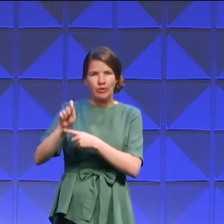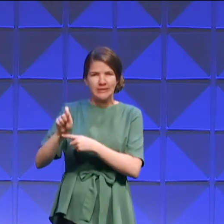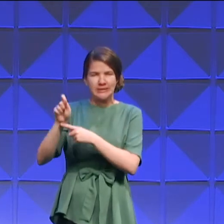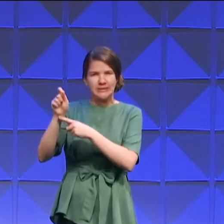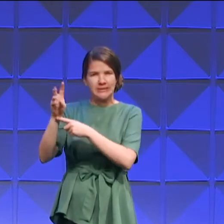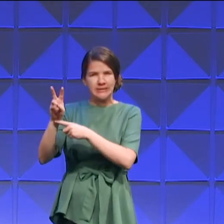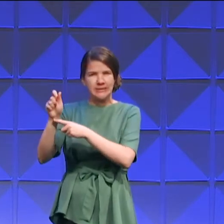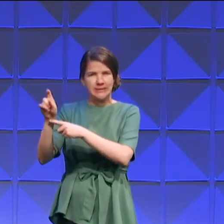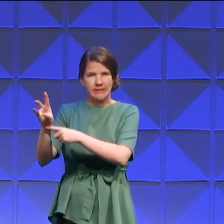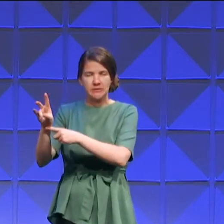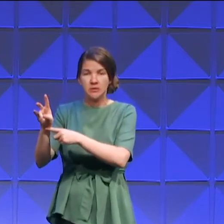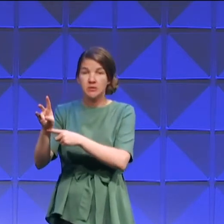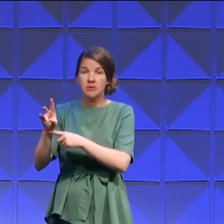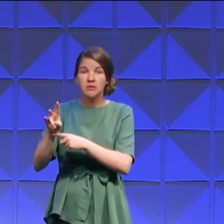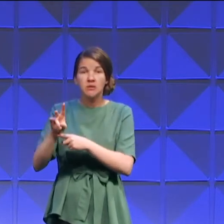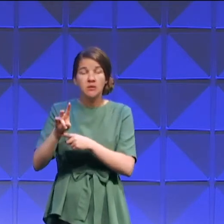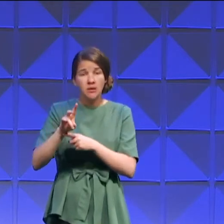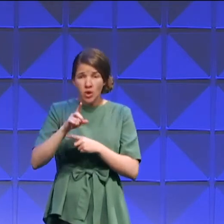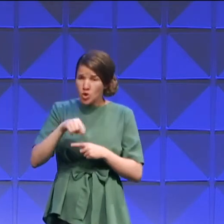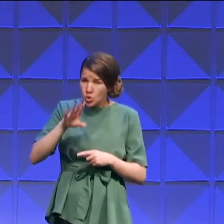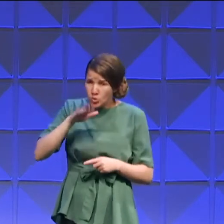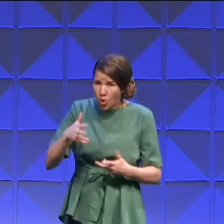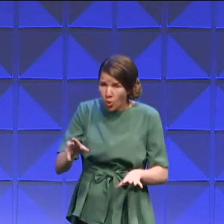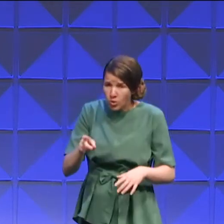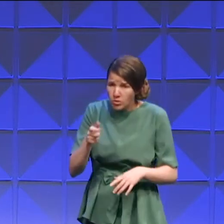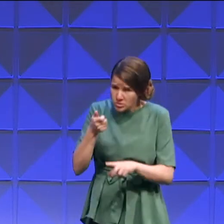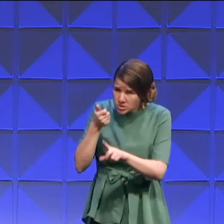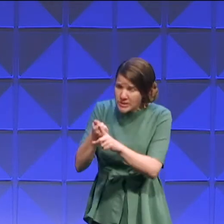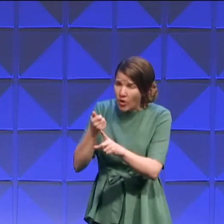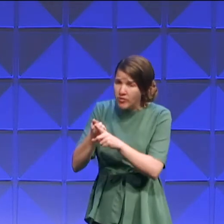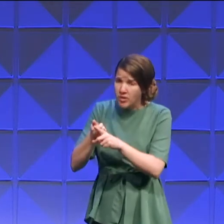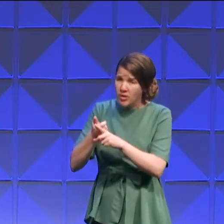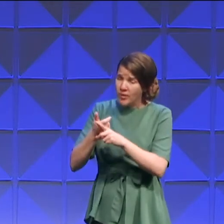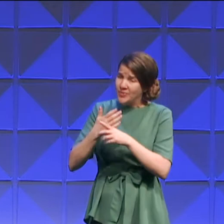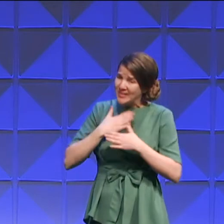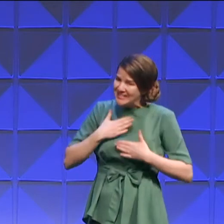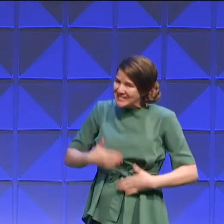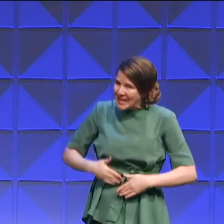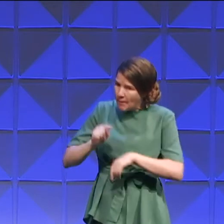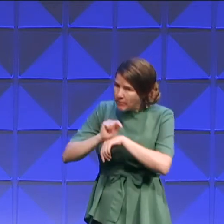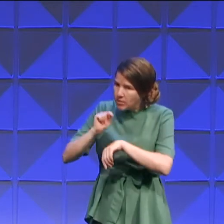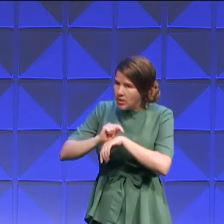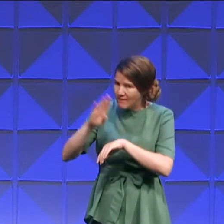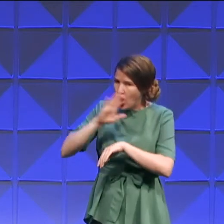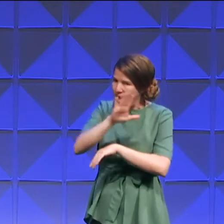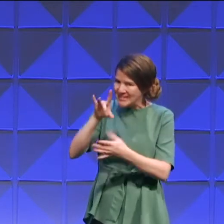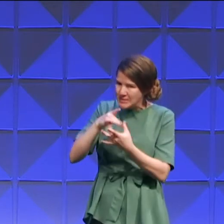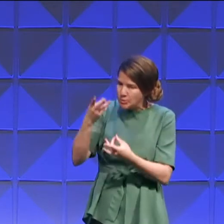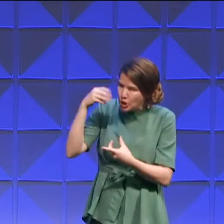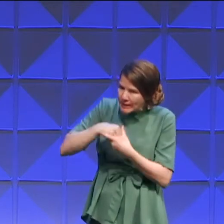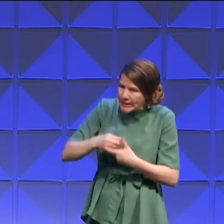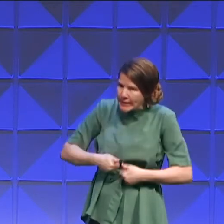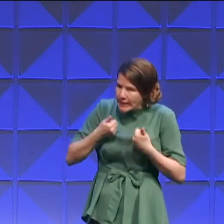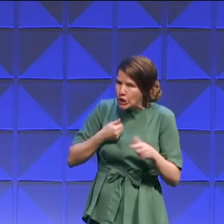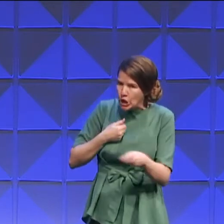Know ye not that you are the temple of God and that the spirit of God dwelleth in you? If any man defile this temple, him